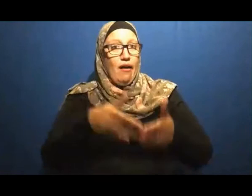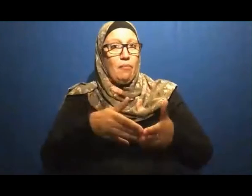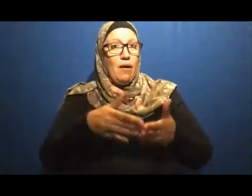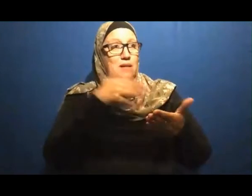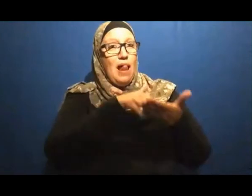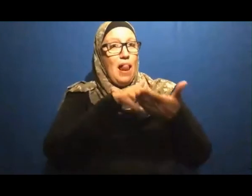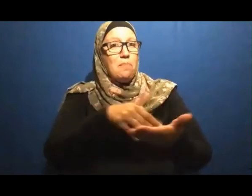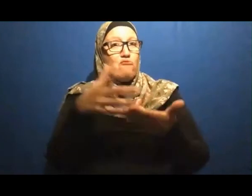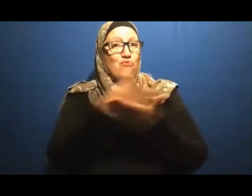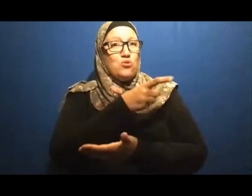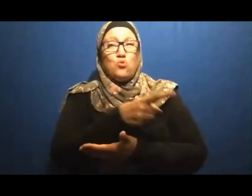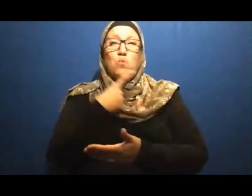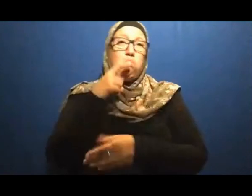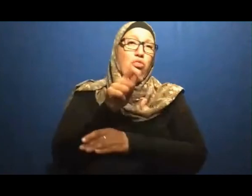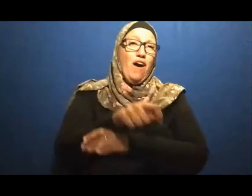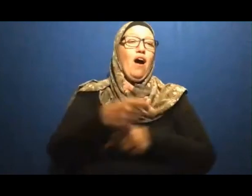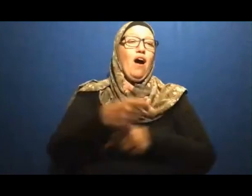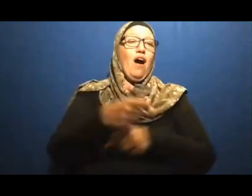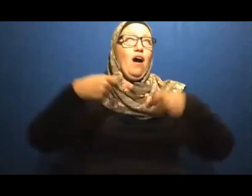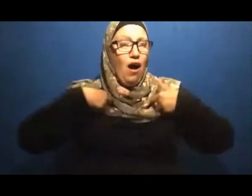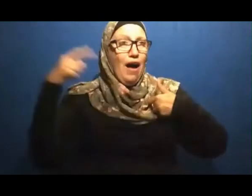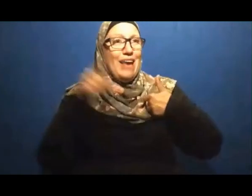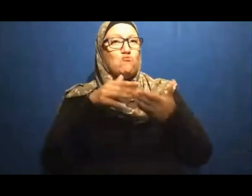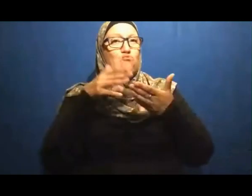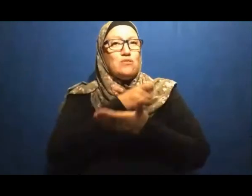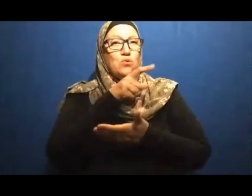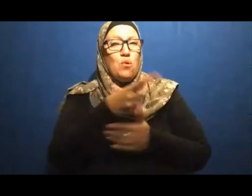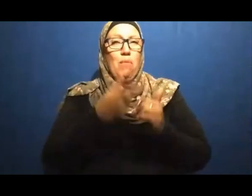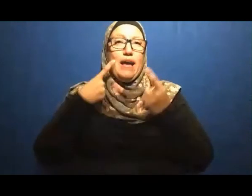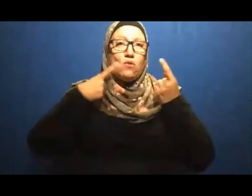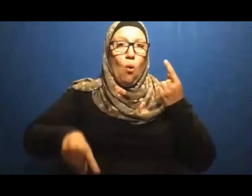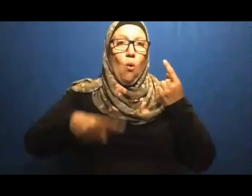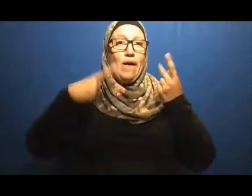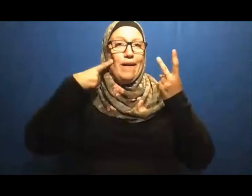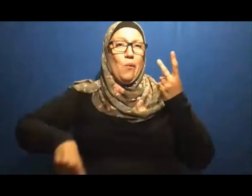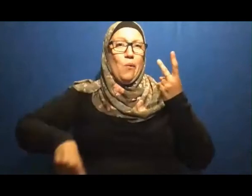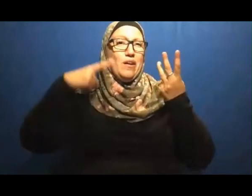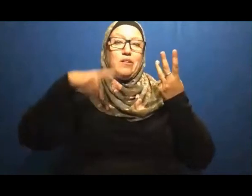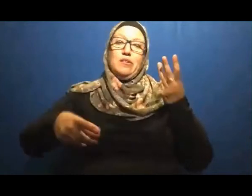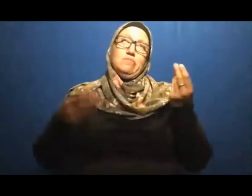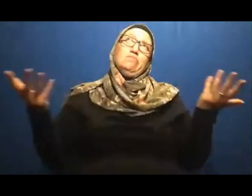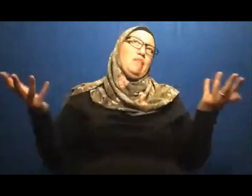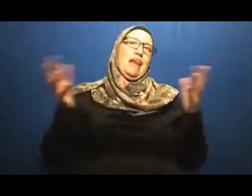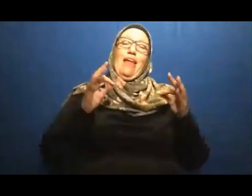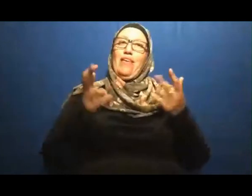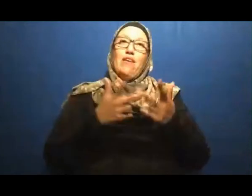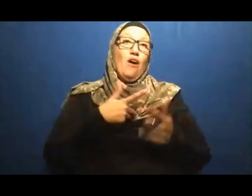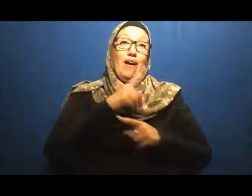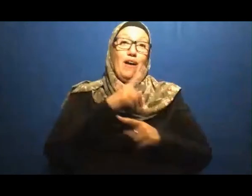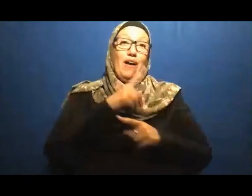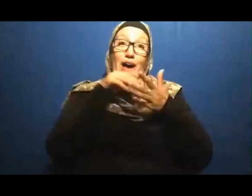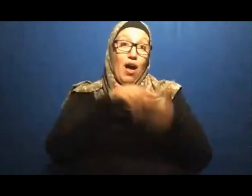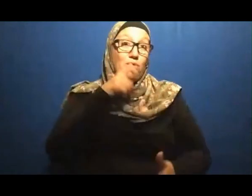The Means And You Ignore Them One After The Other So There Was Nothing Else I Could Do For You And I Inshallah